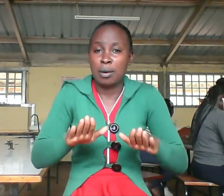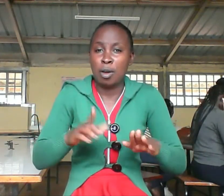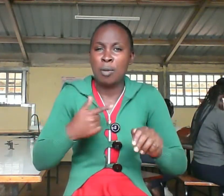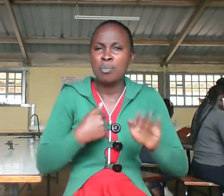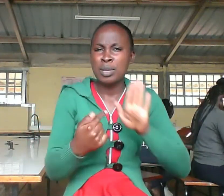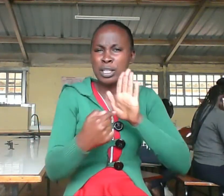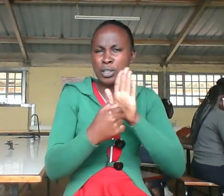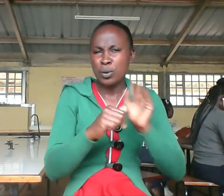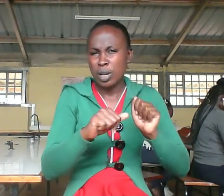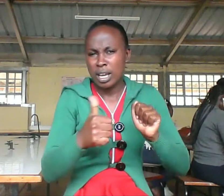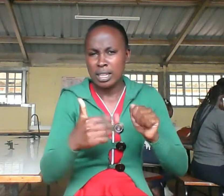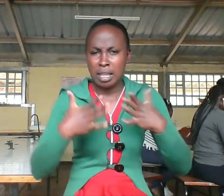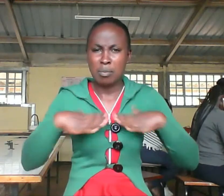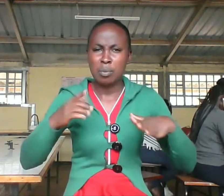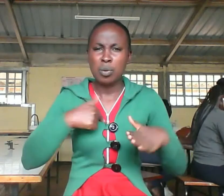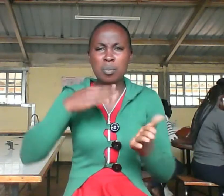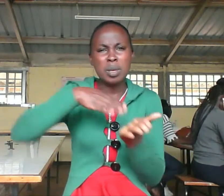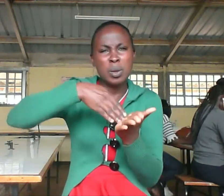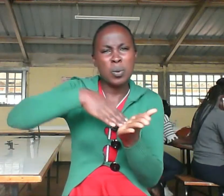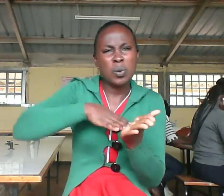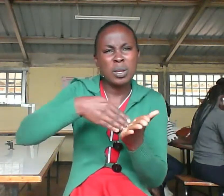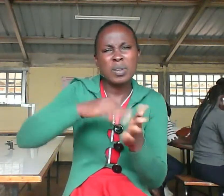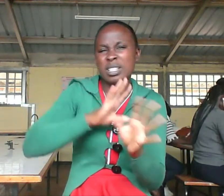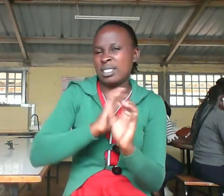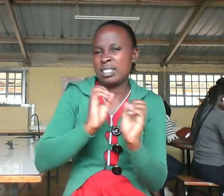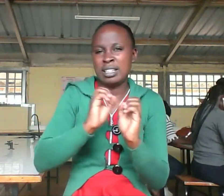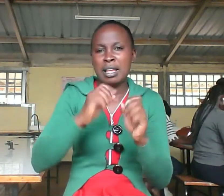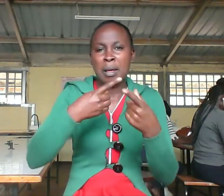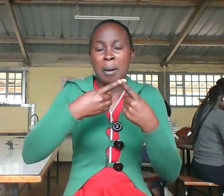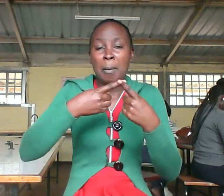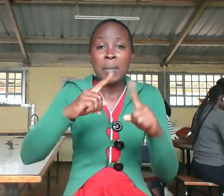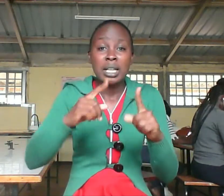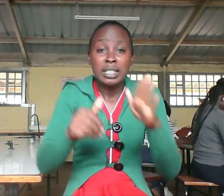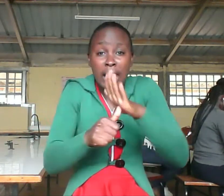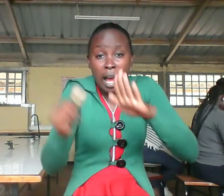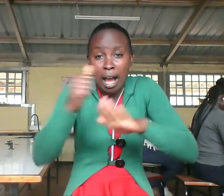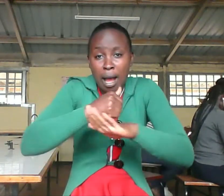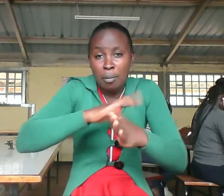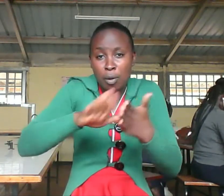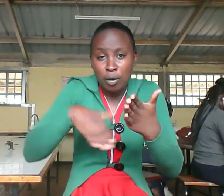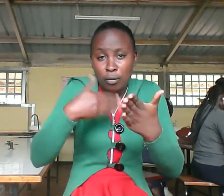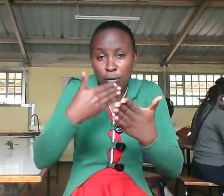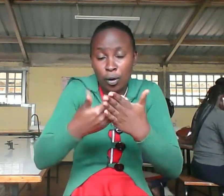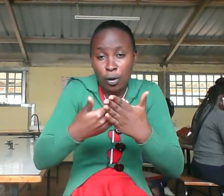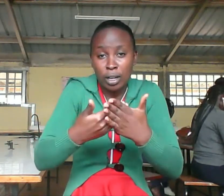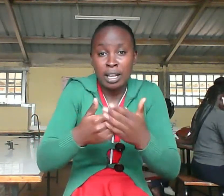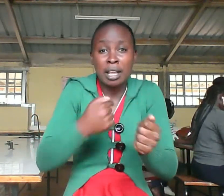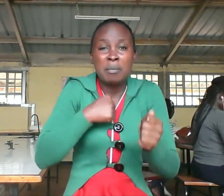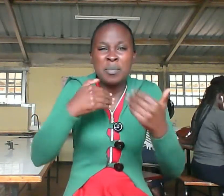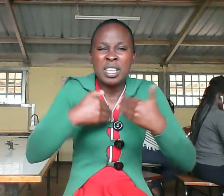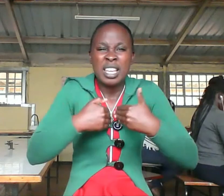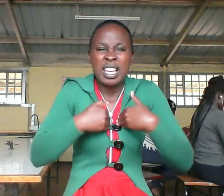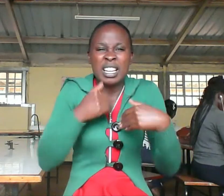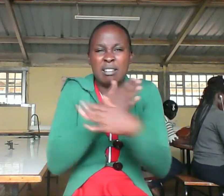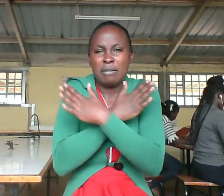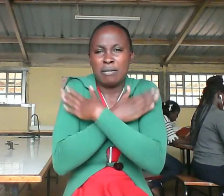weak but despite being careless i got some few friends who showed concern